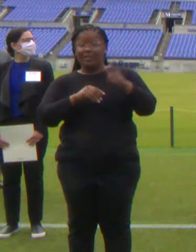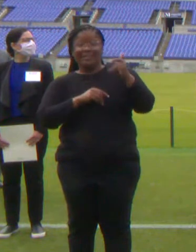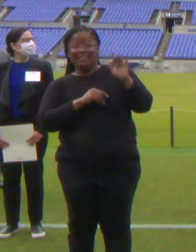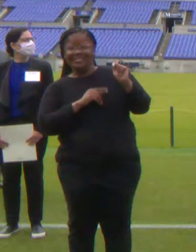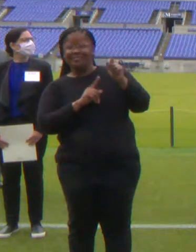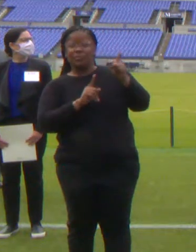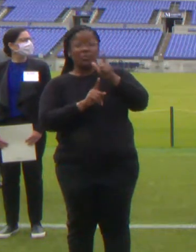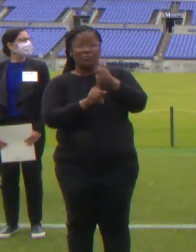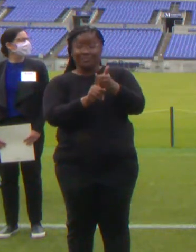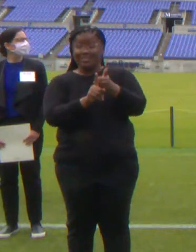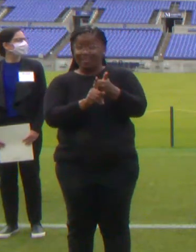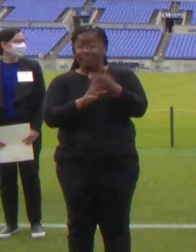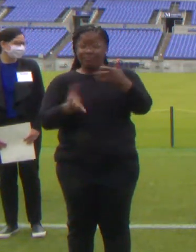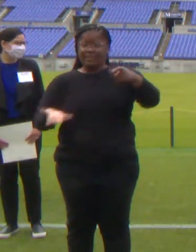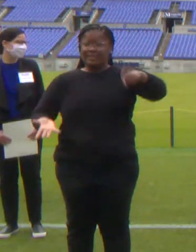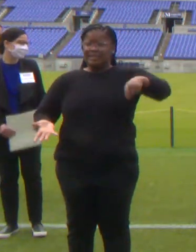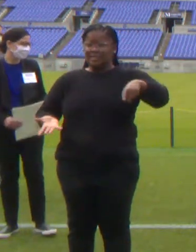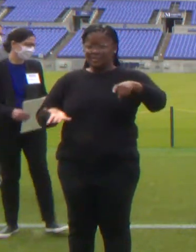need. Amen.